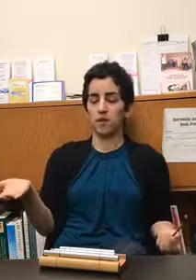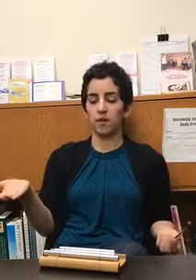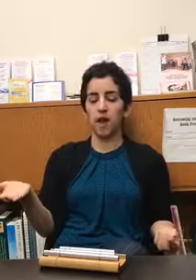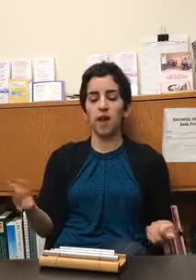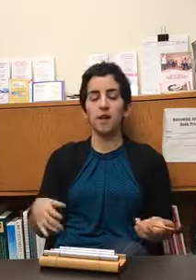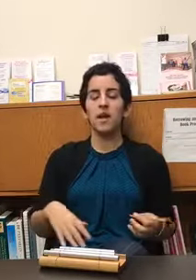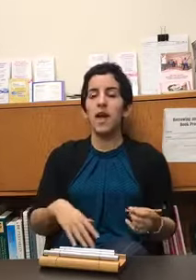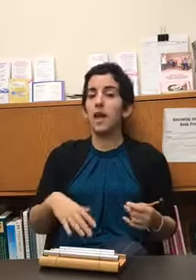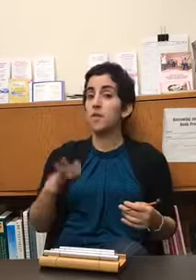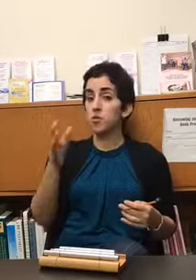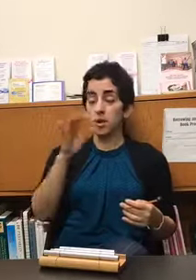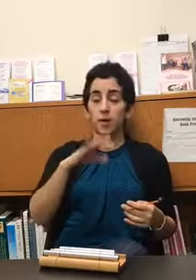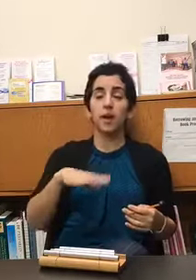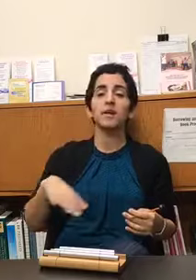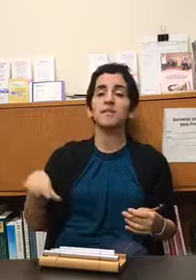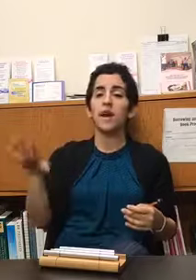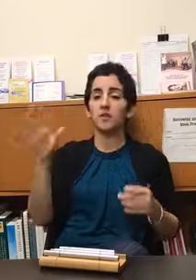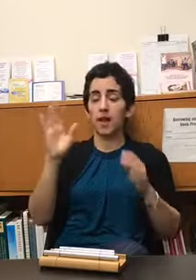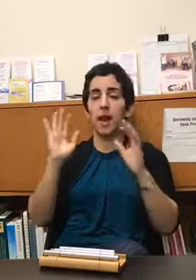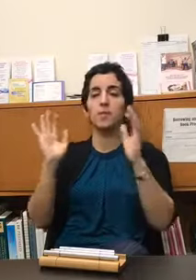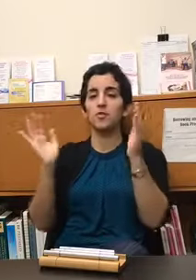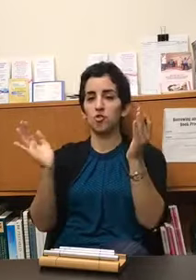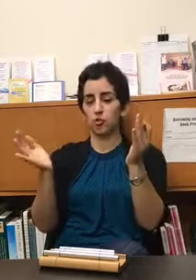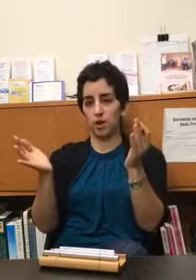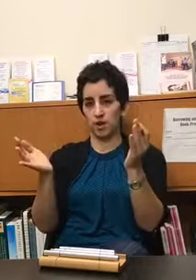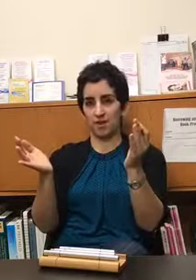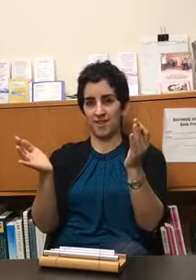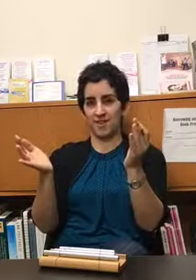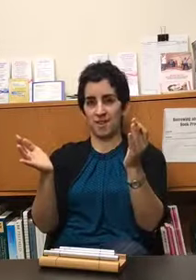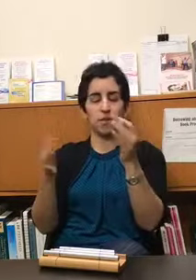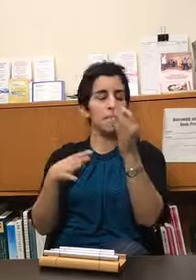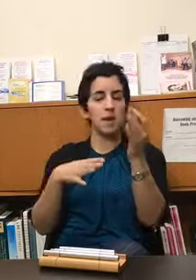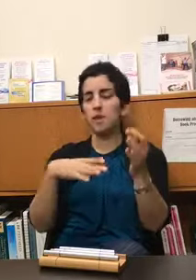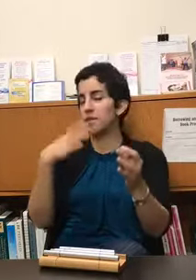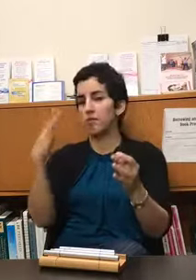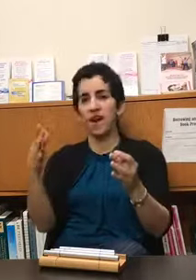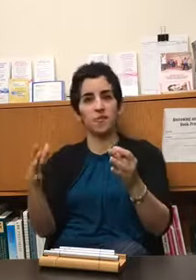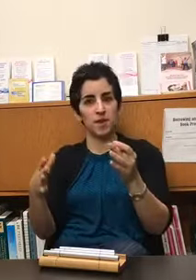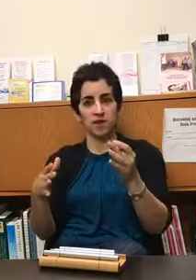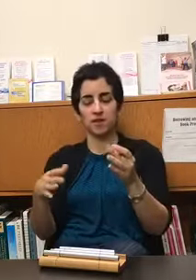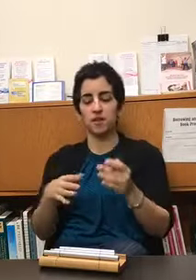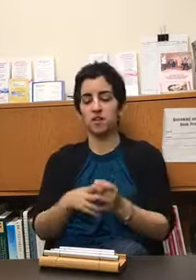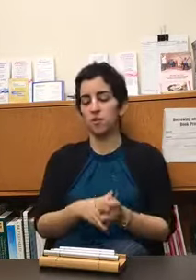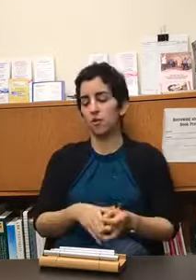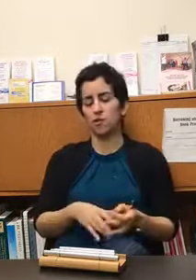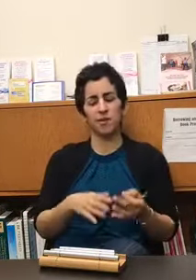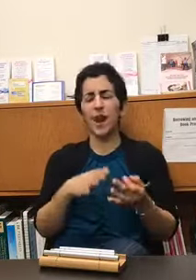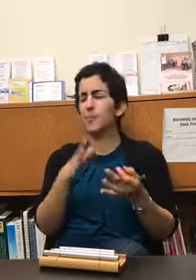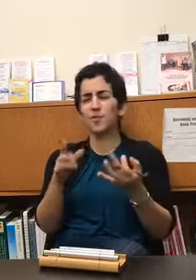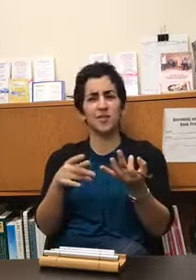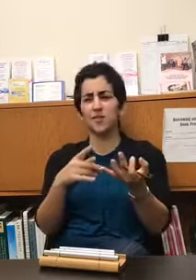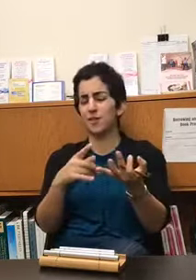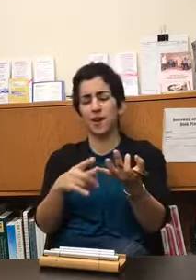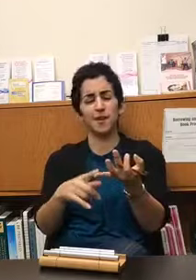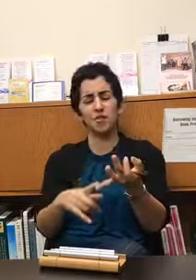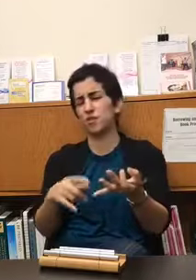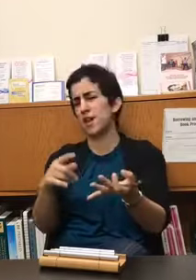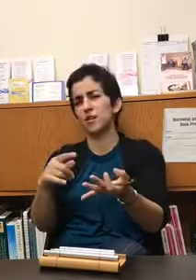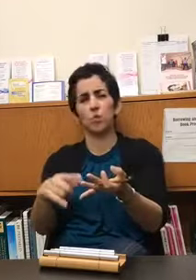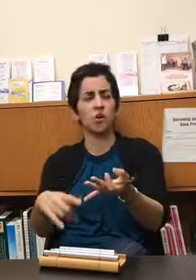like that and then you can pick a sound to happen during the minute the five minutes and so there's options nature sounds water